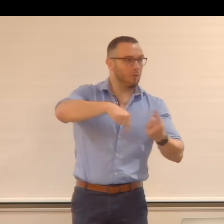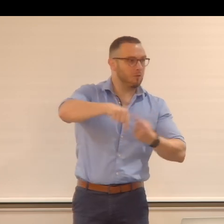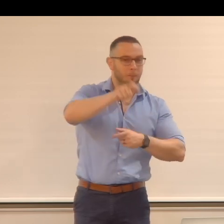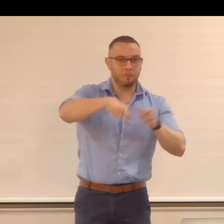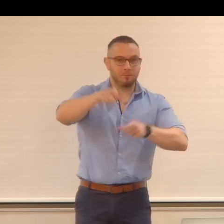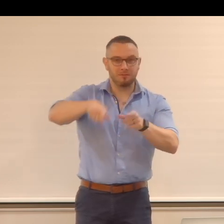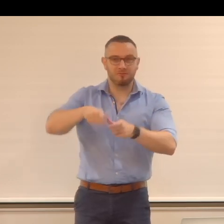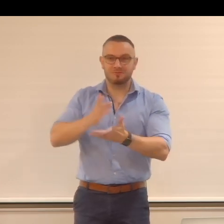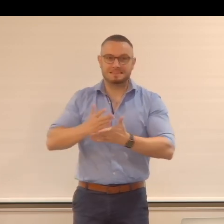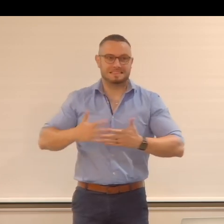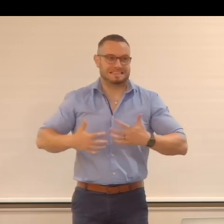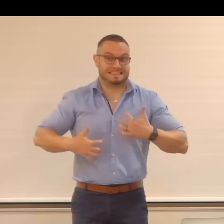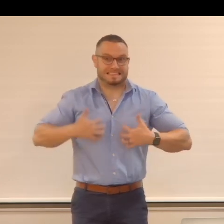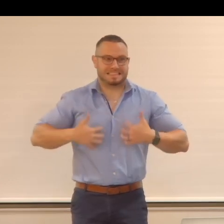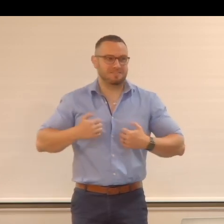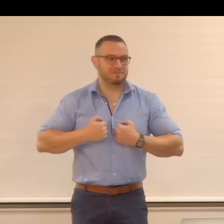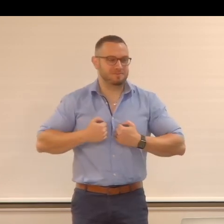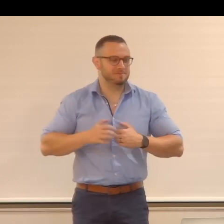absolutely exciting for me.